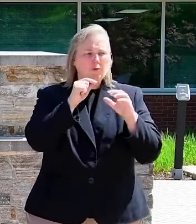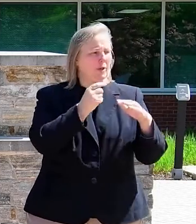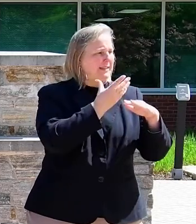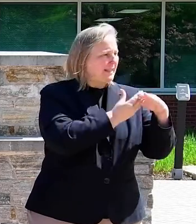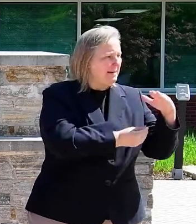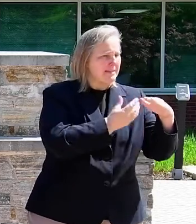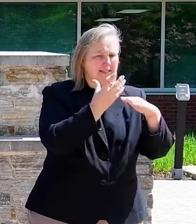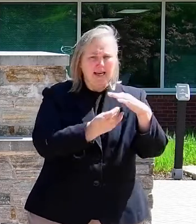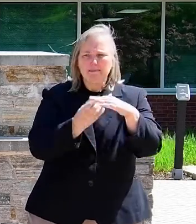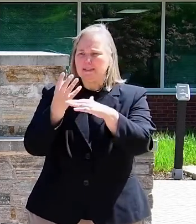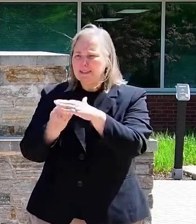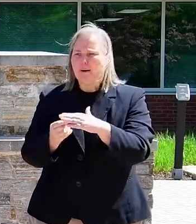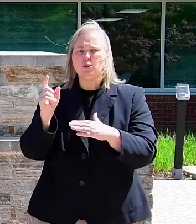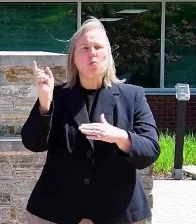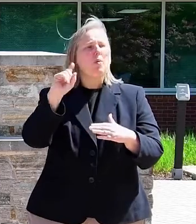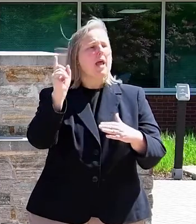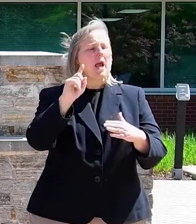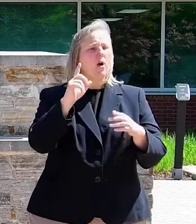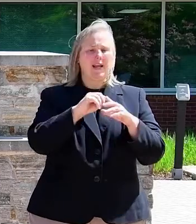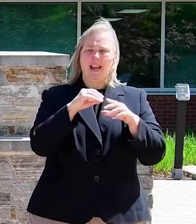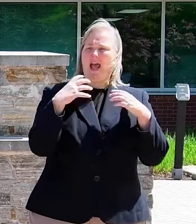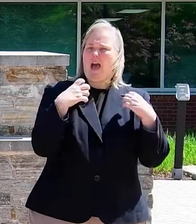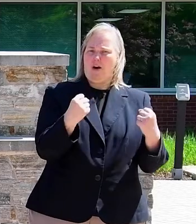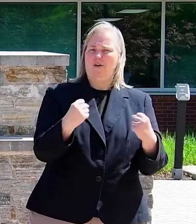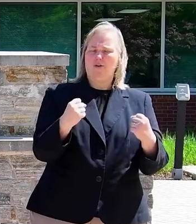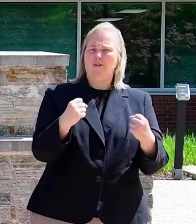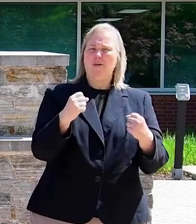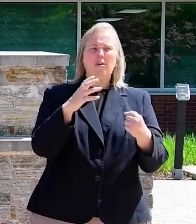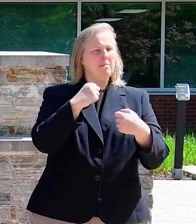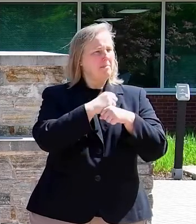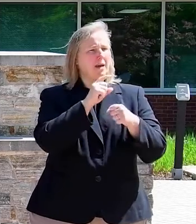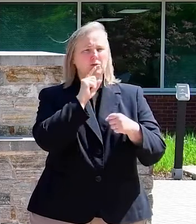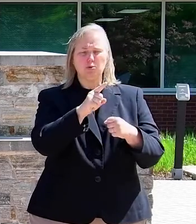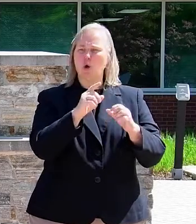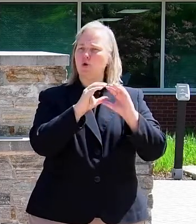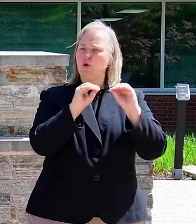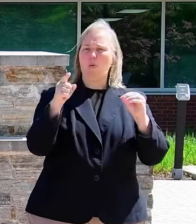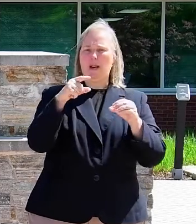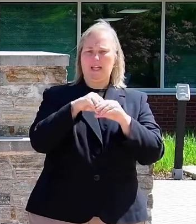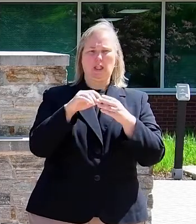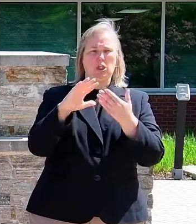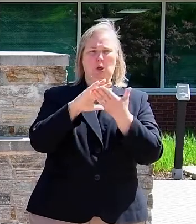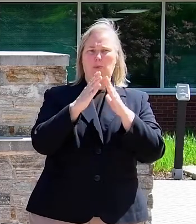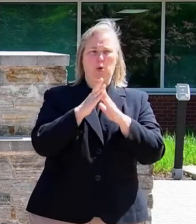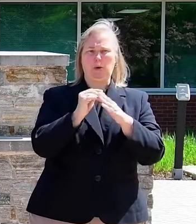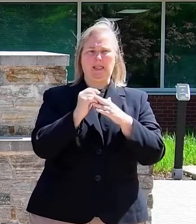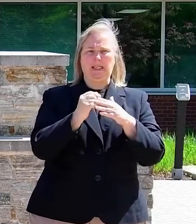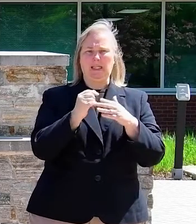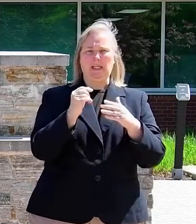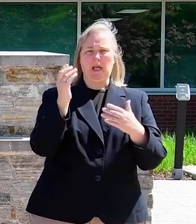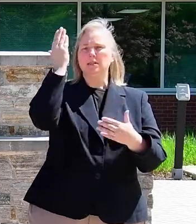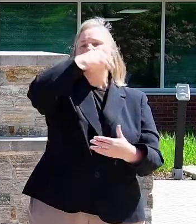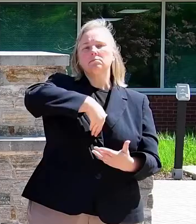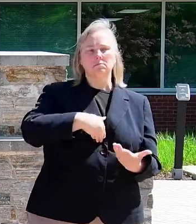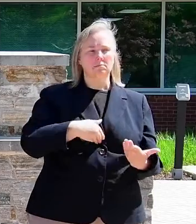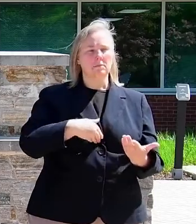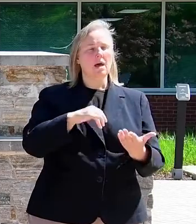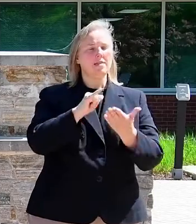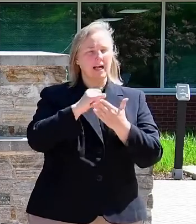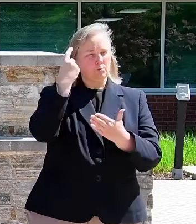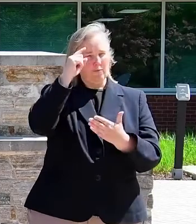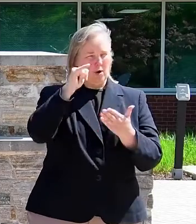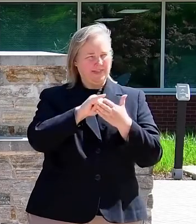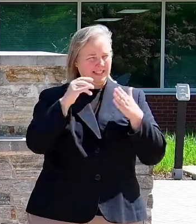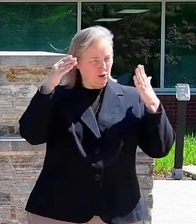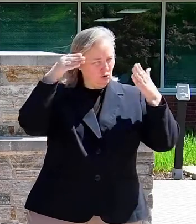in health and well-being and ensure that no one in our community falls between the cracks. And that is what this targeted